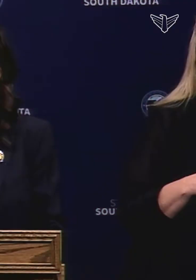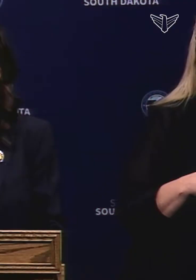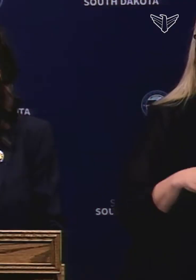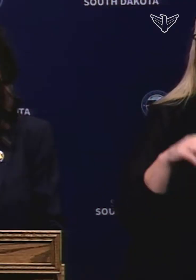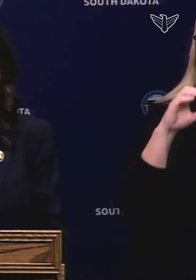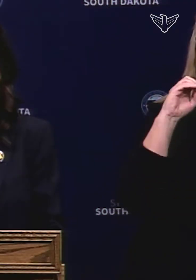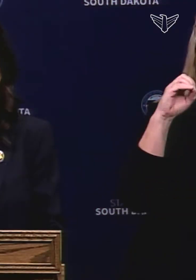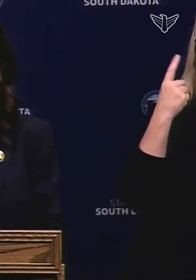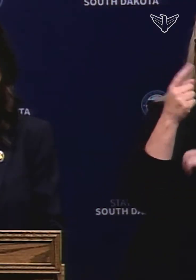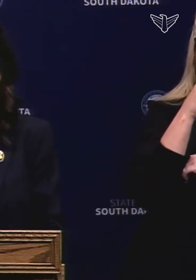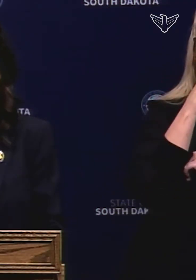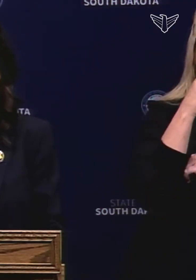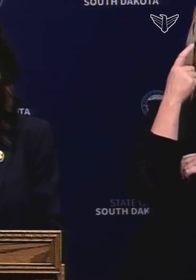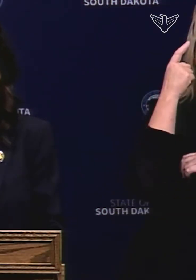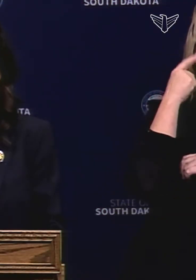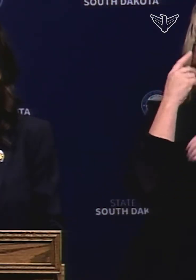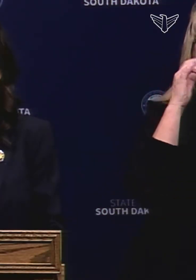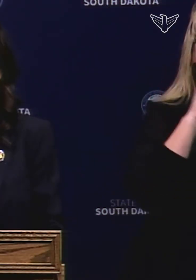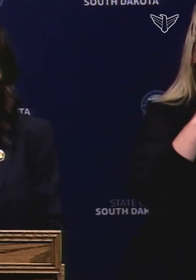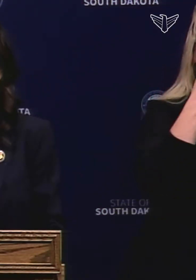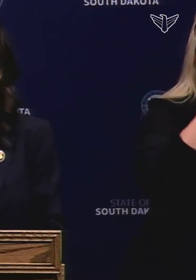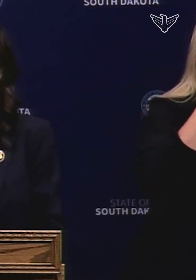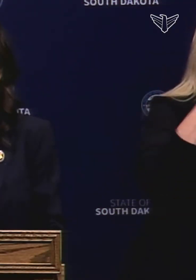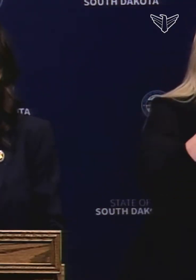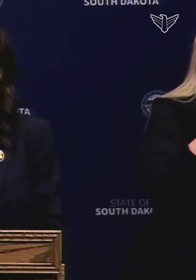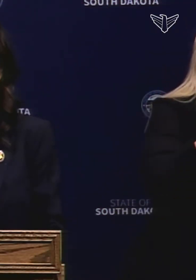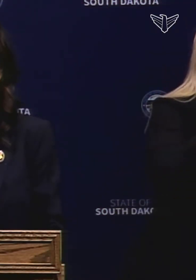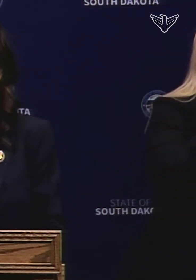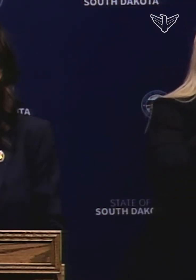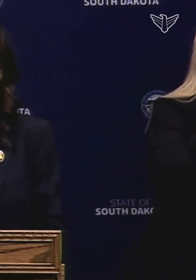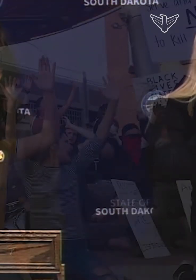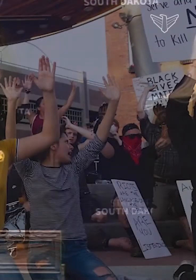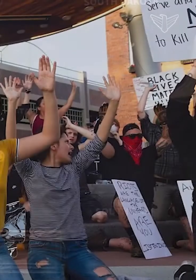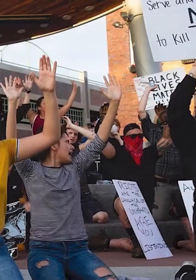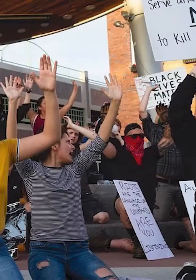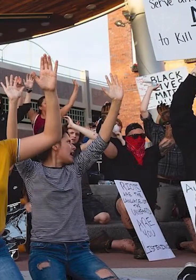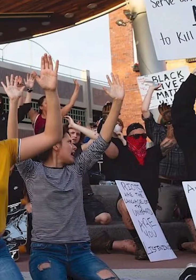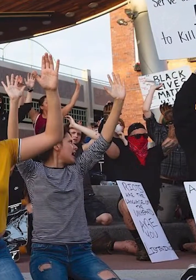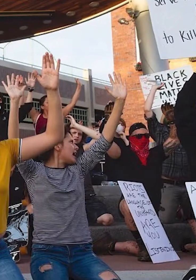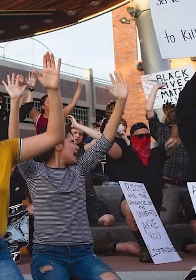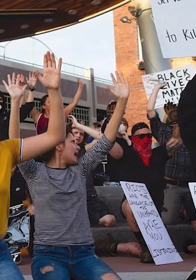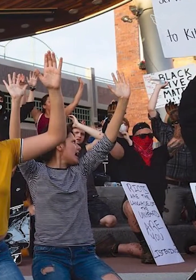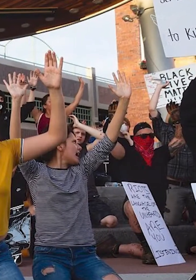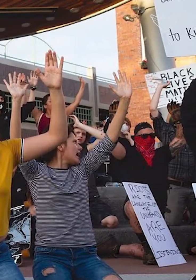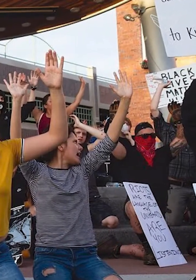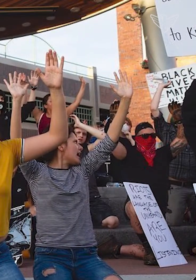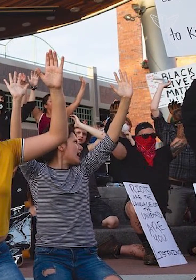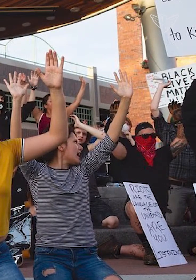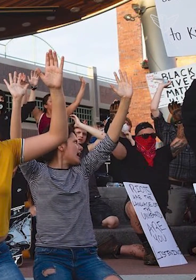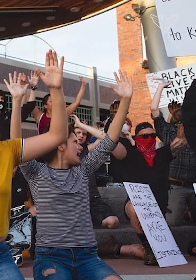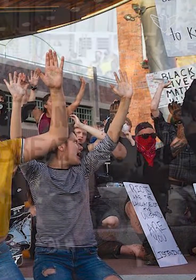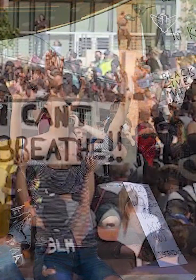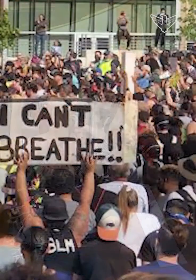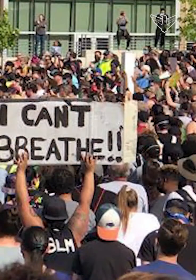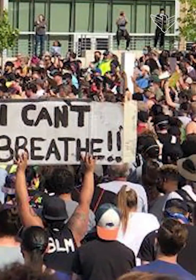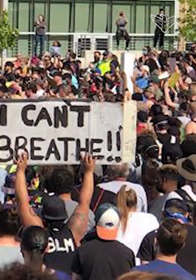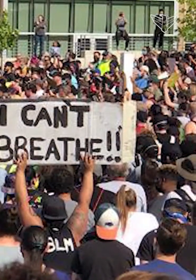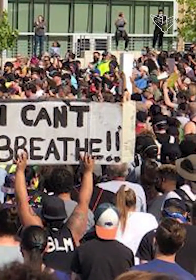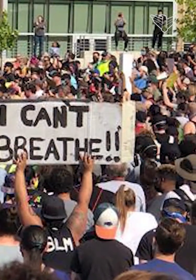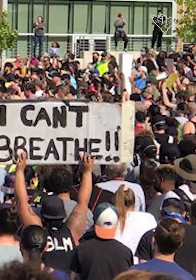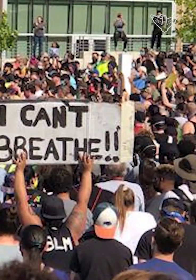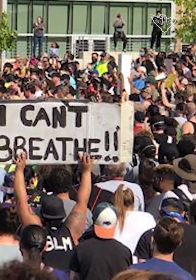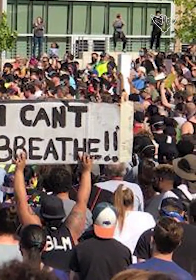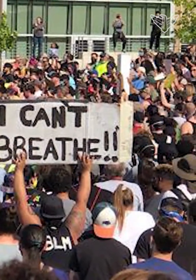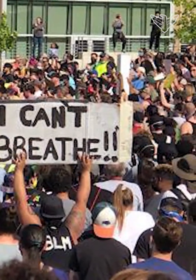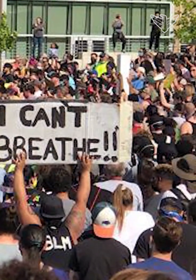Governor Kristi Noem says she's considering several ways to reform policing. The comments are in response to protests across South